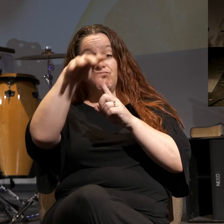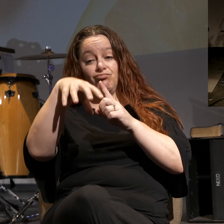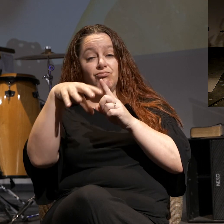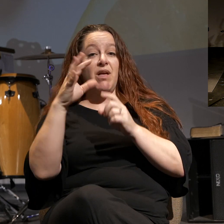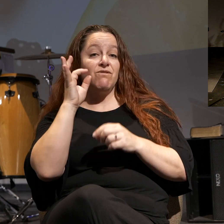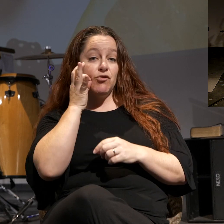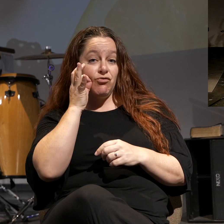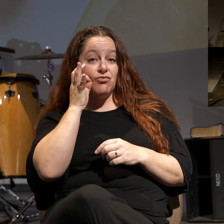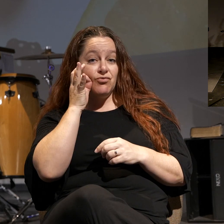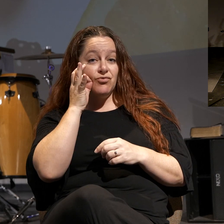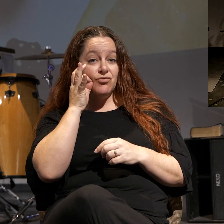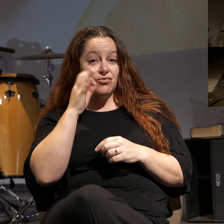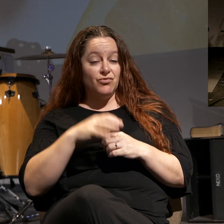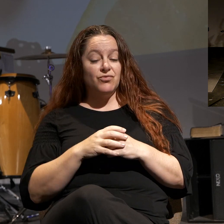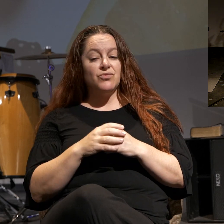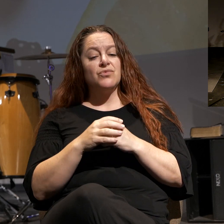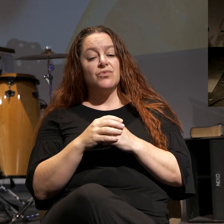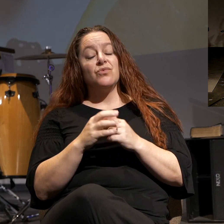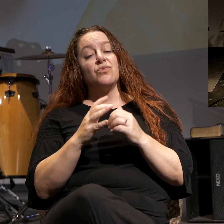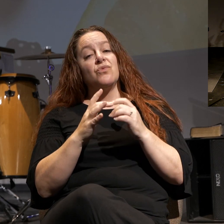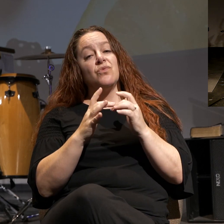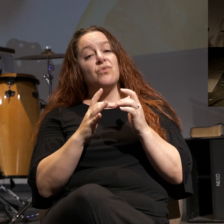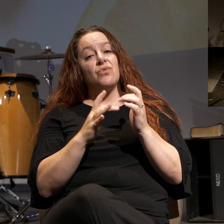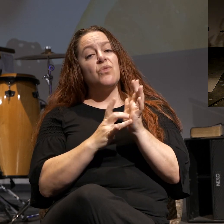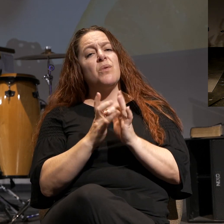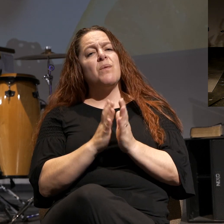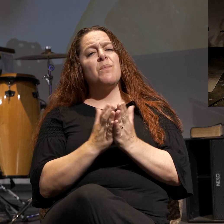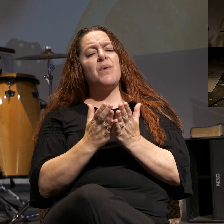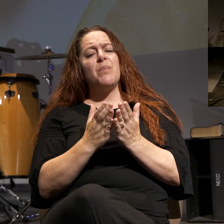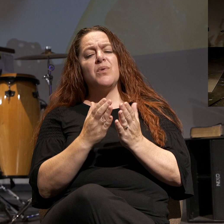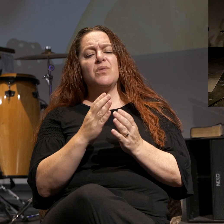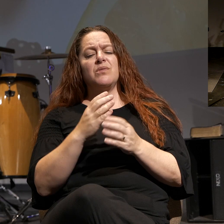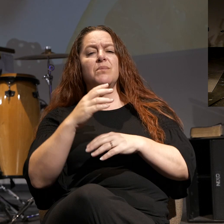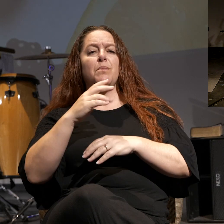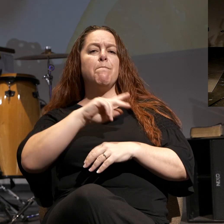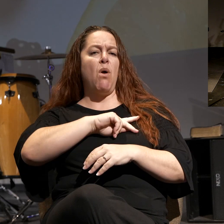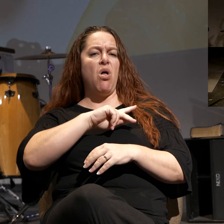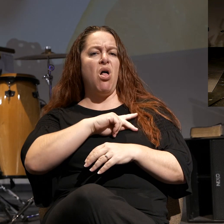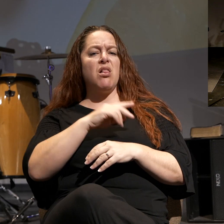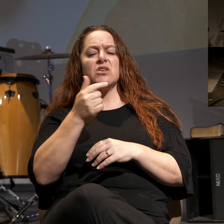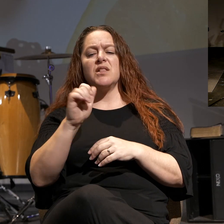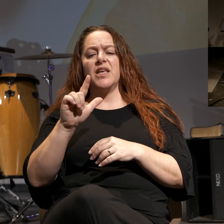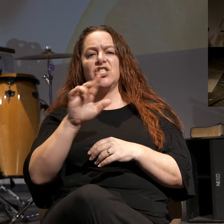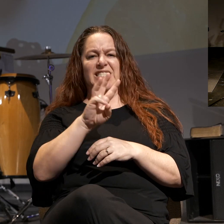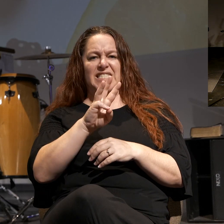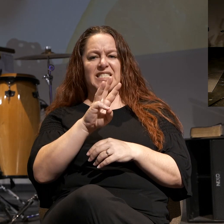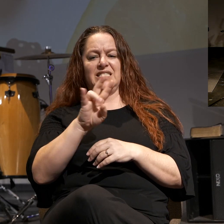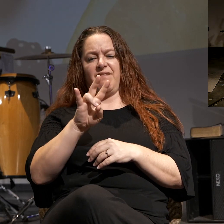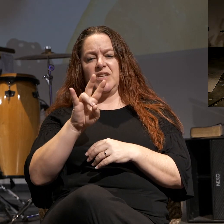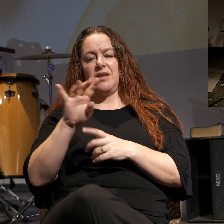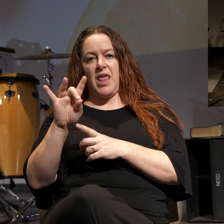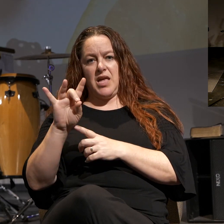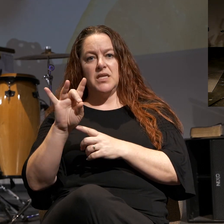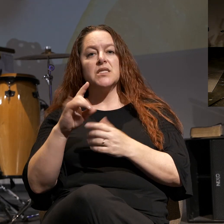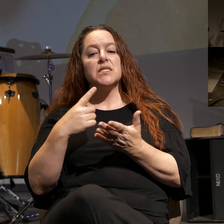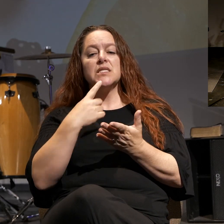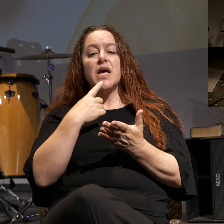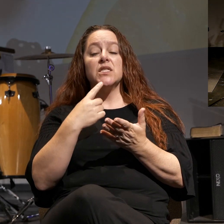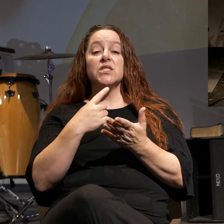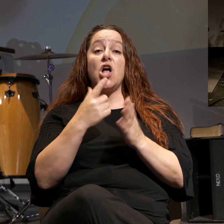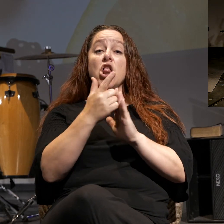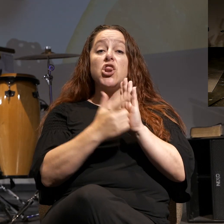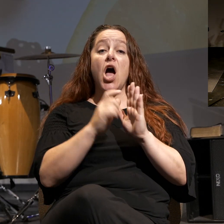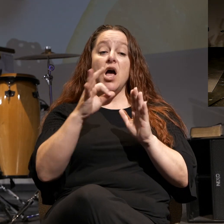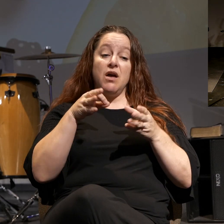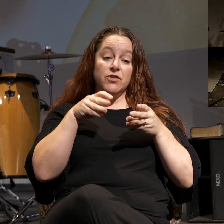And in fact, the Bible talks about this, Paul talks about this in Galatians 6, 7, and 9, that there is a law of sowing and